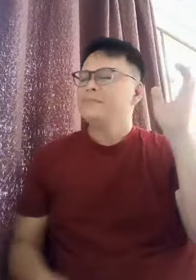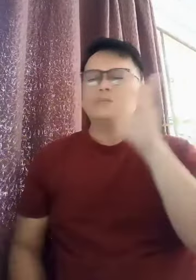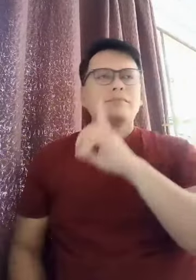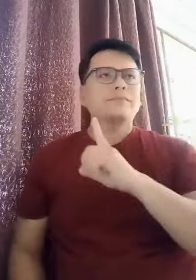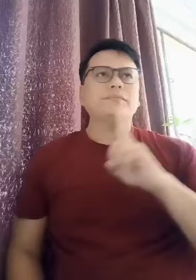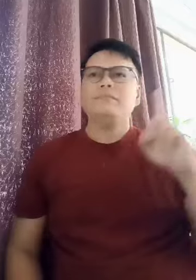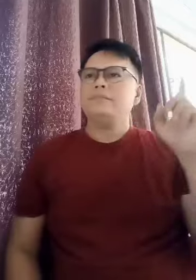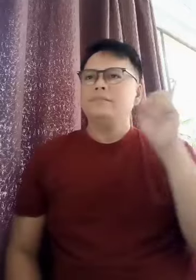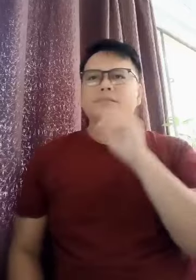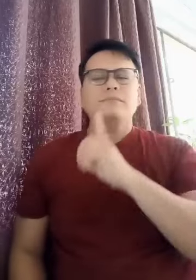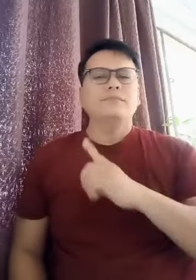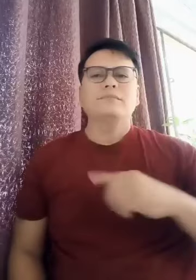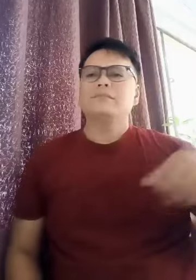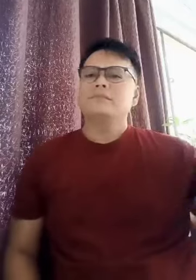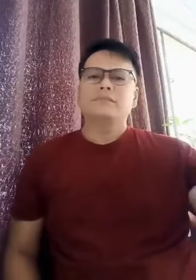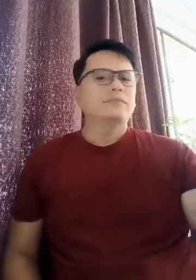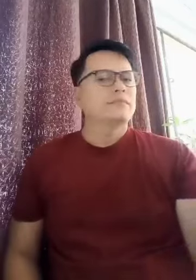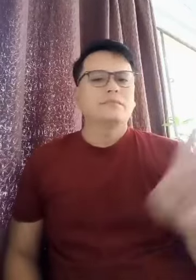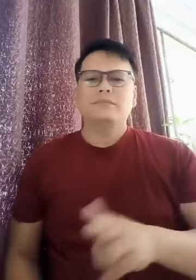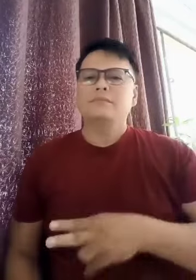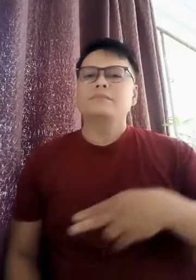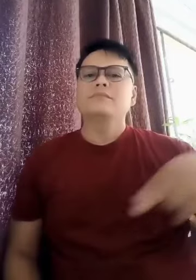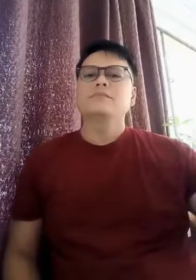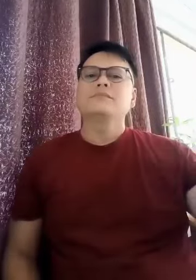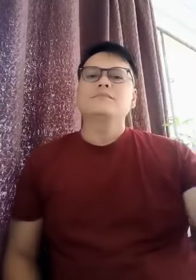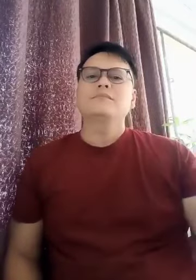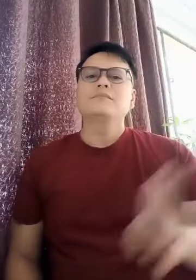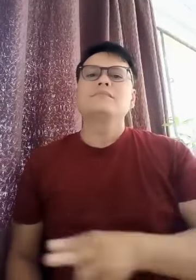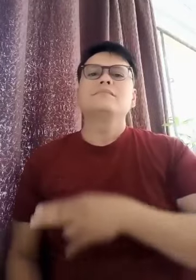cause have no reason